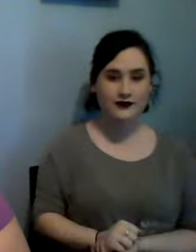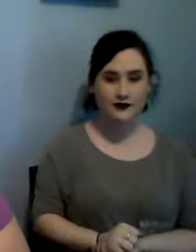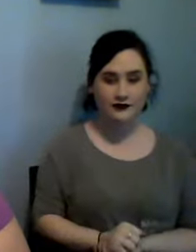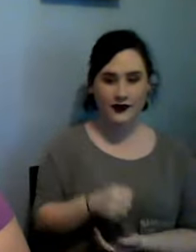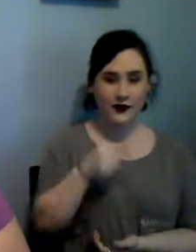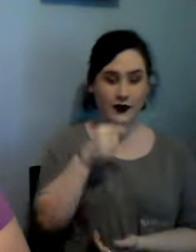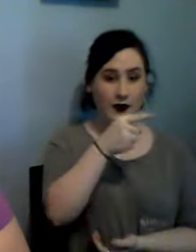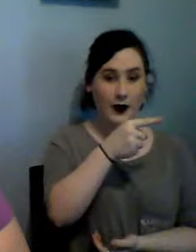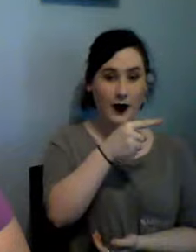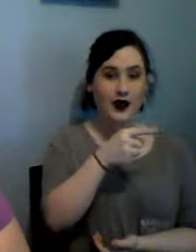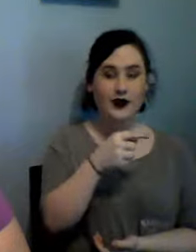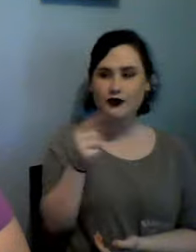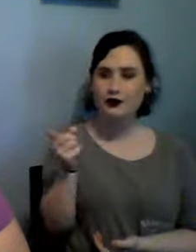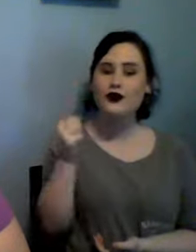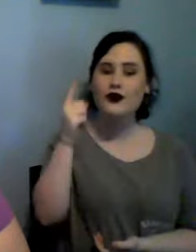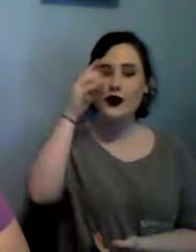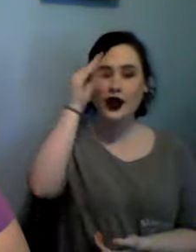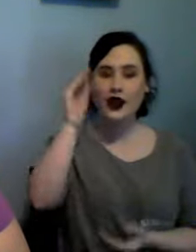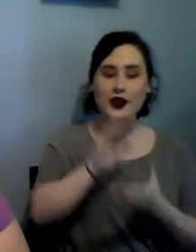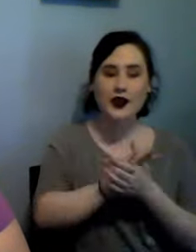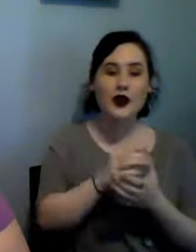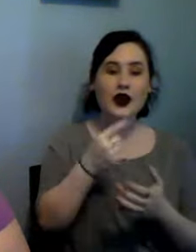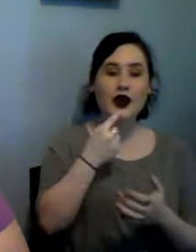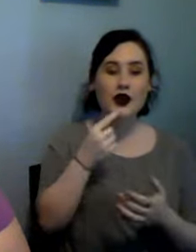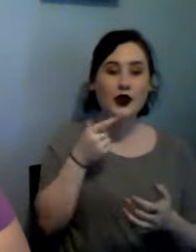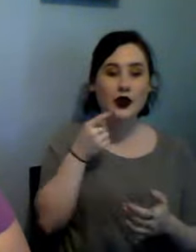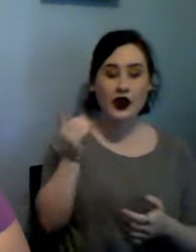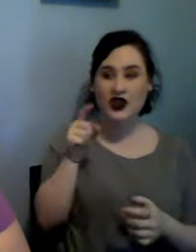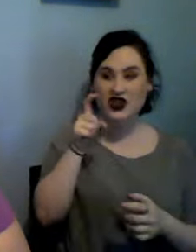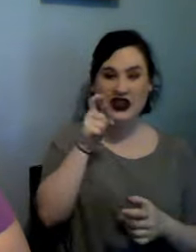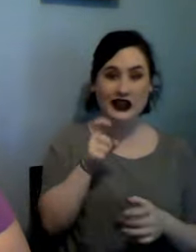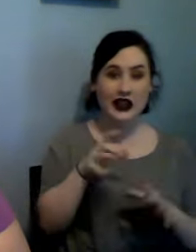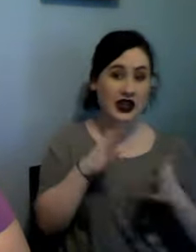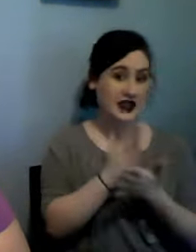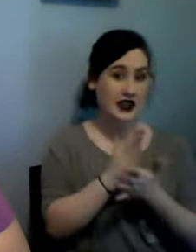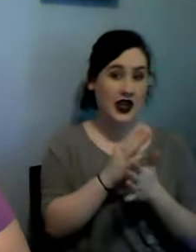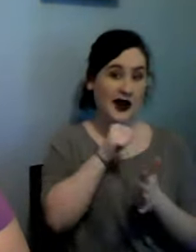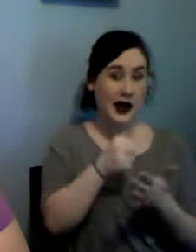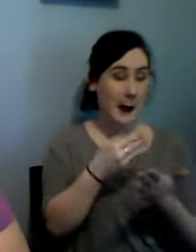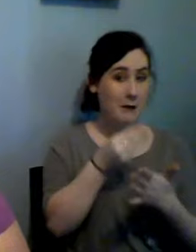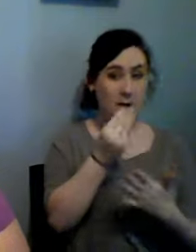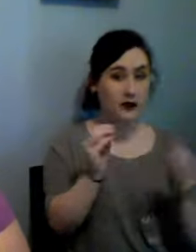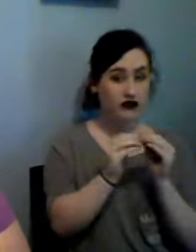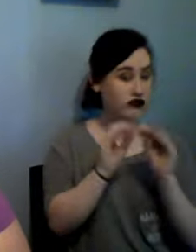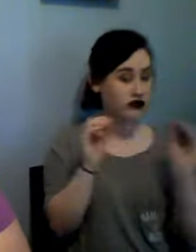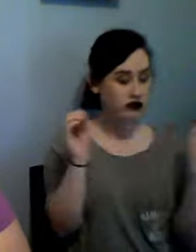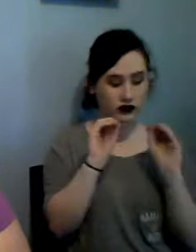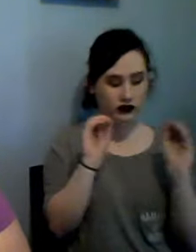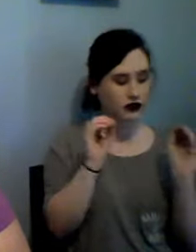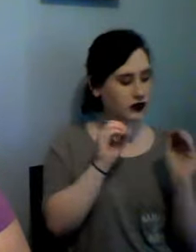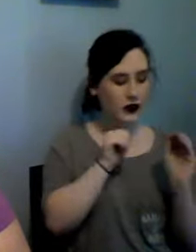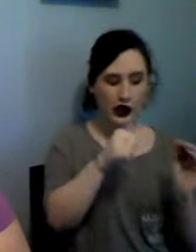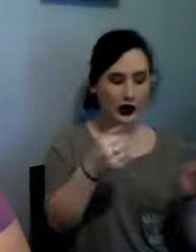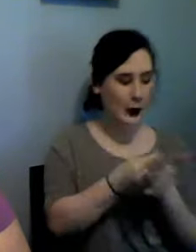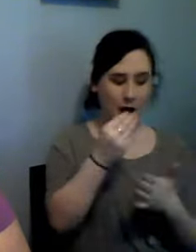he told me that we needed to hold up for the rest of the month and not spend any more money on kits